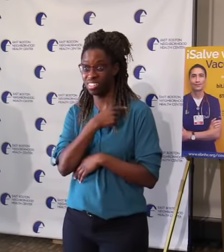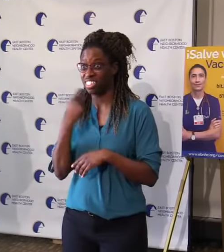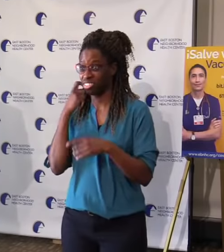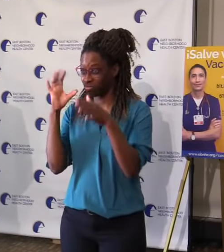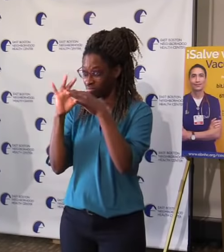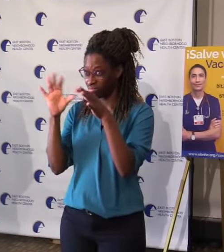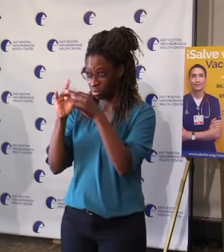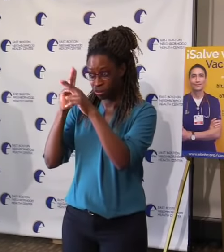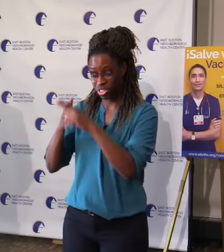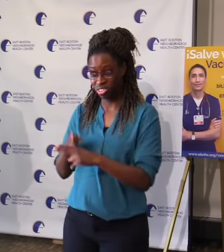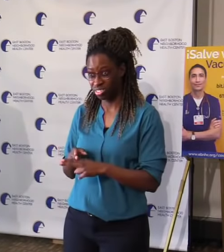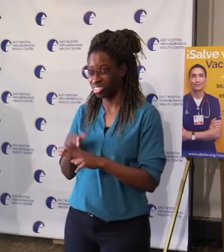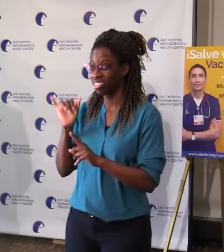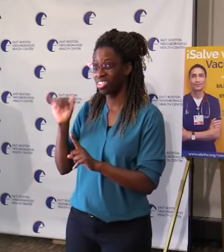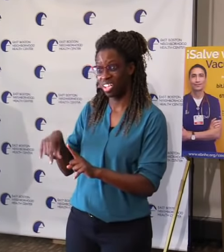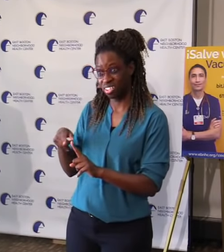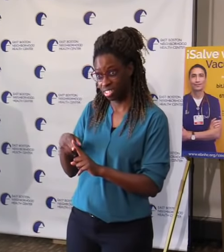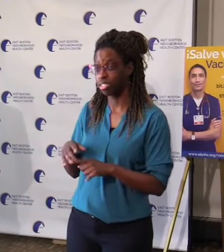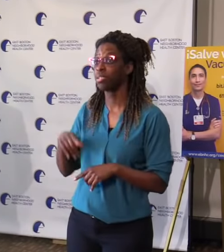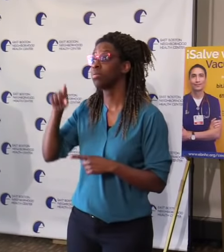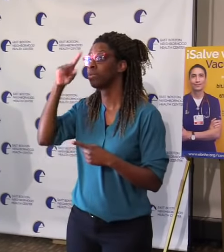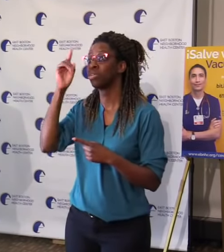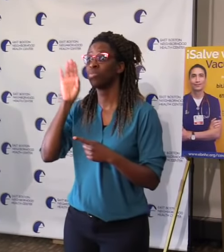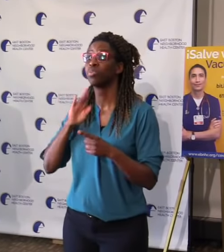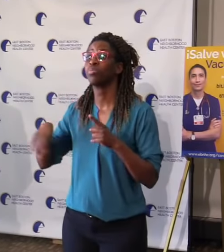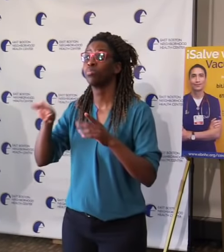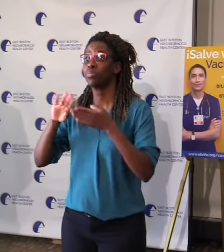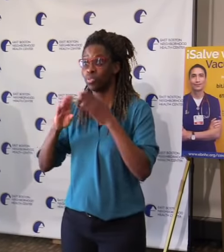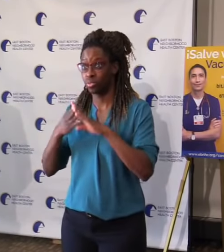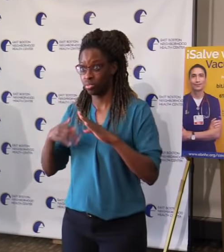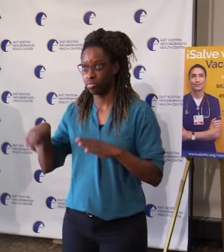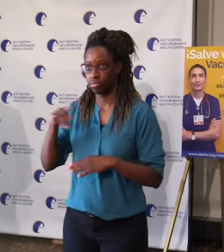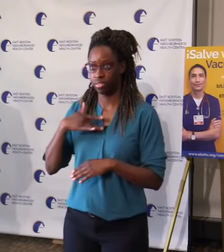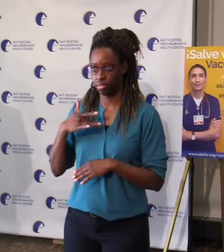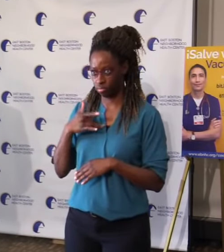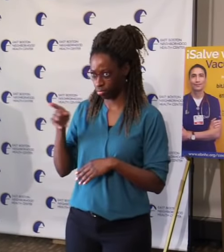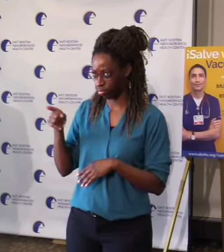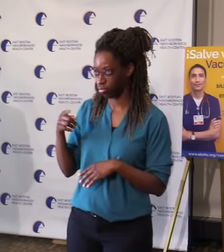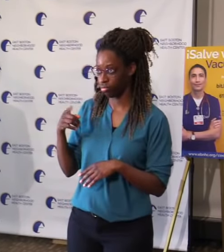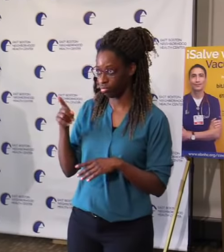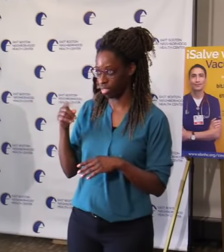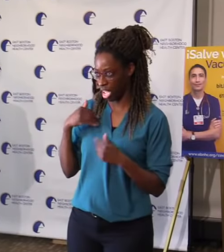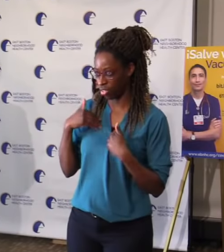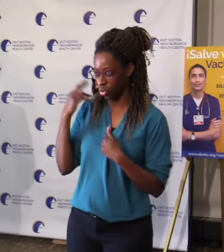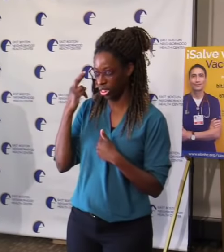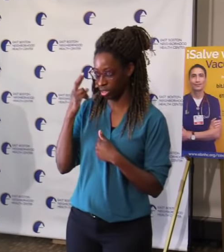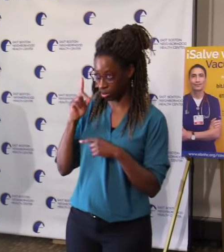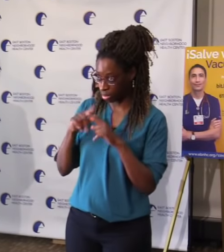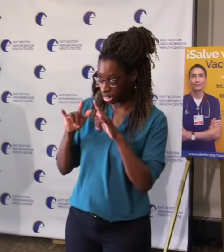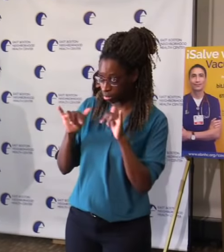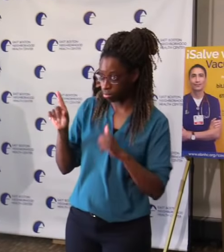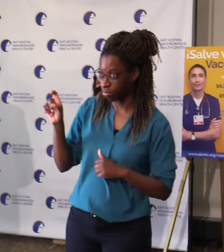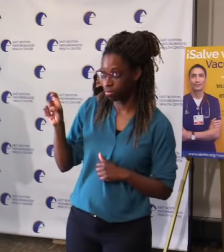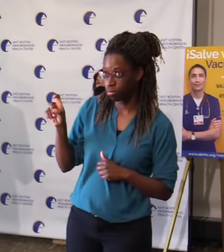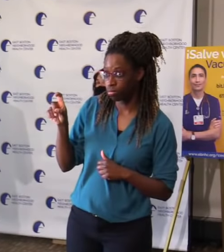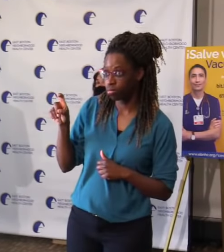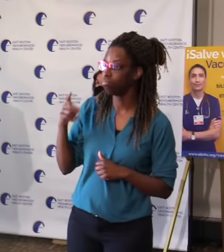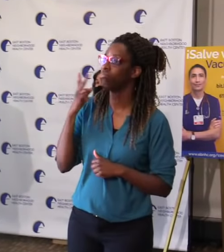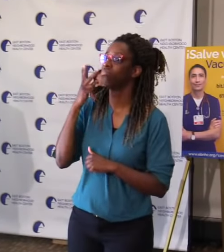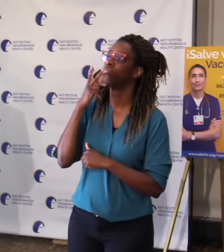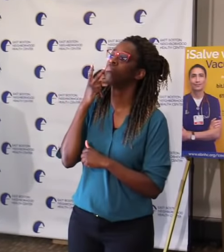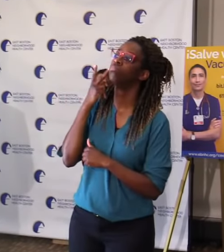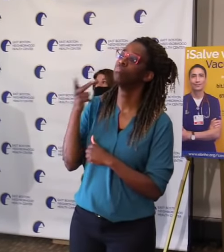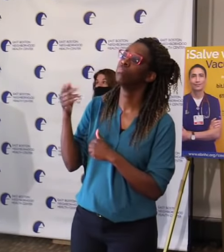communities have very legitimate reasons for being in a wait-and-see space. And one of the things we've been